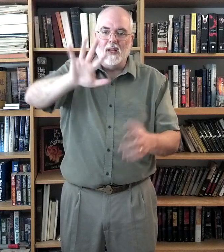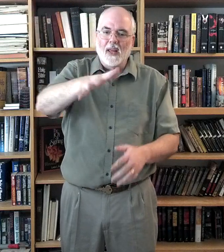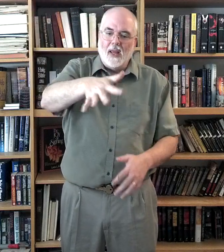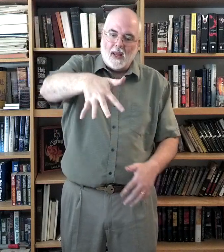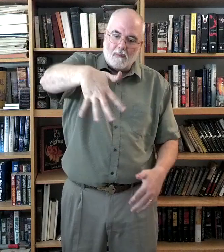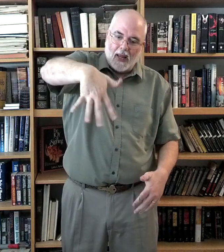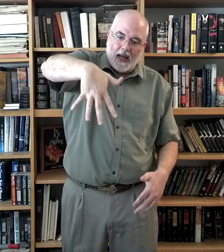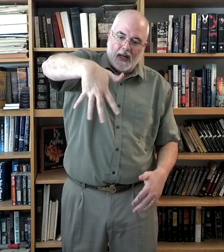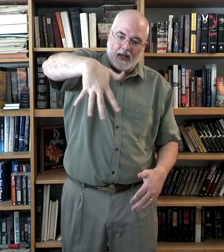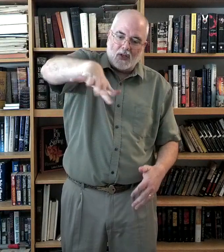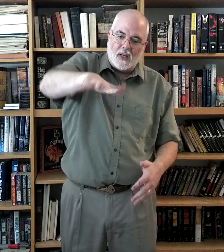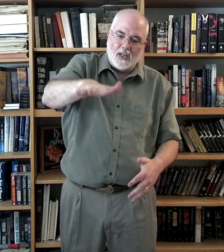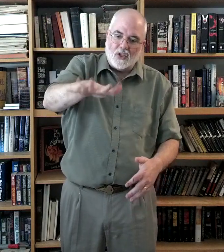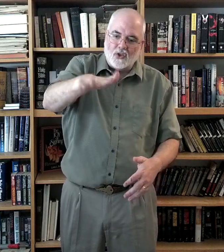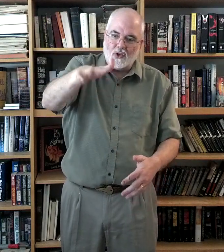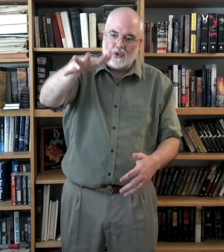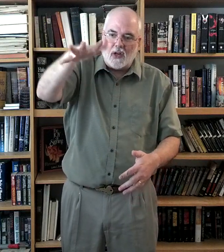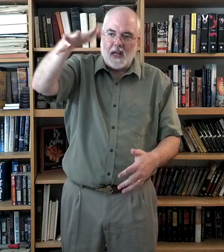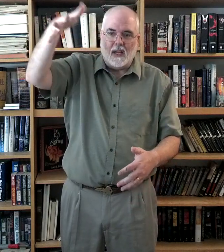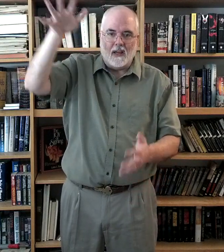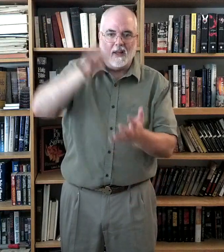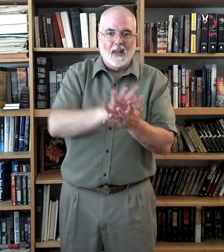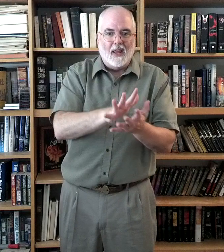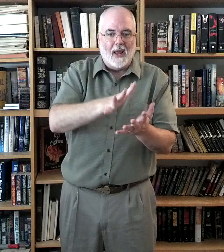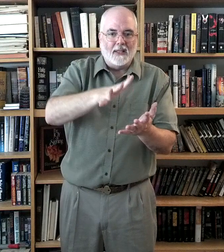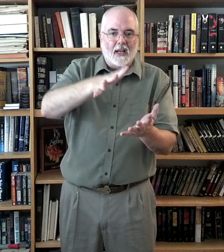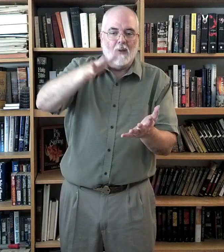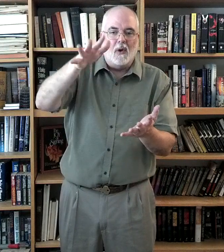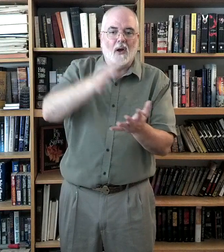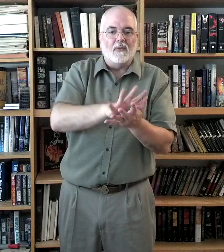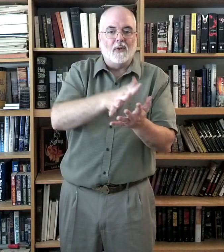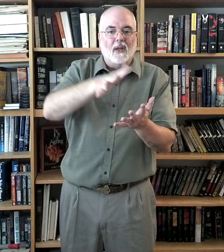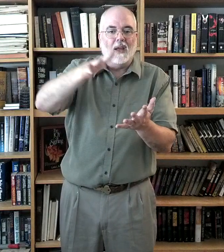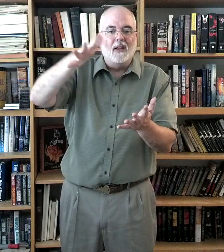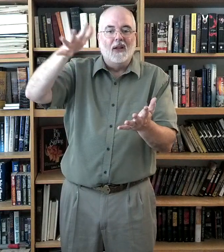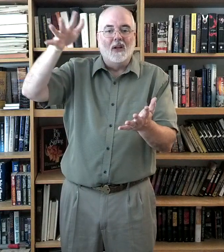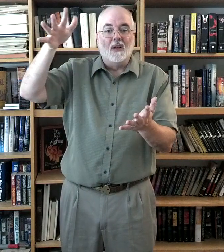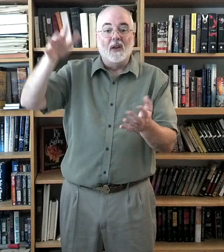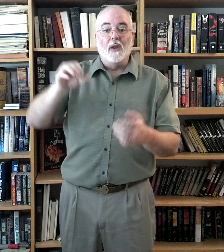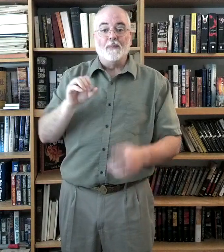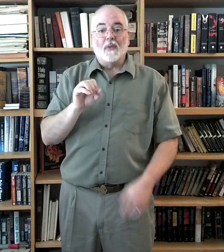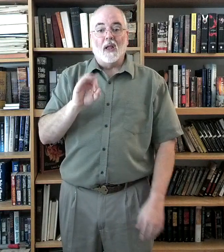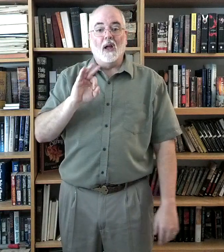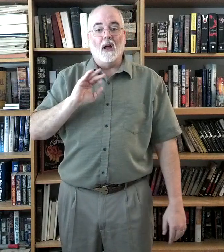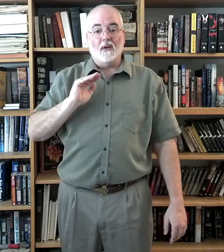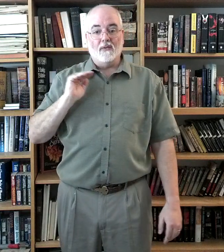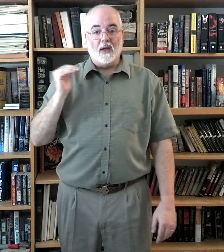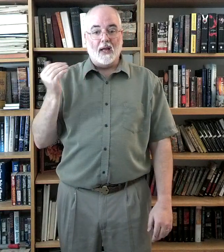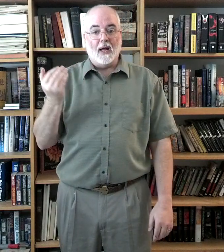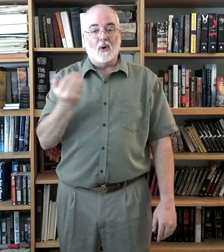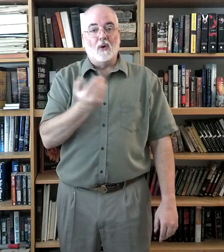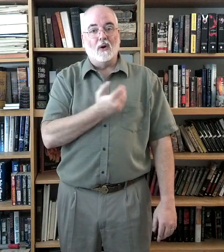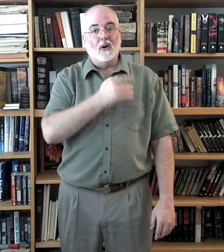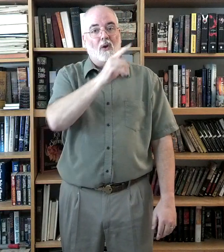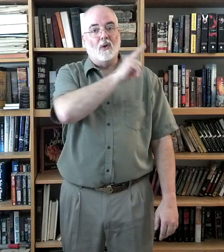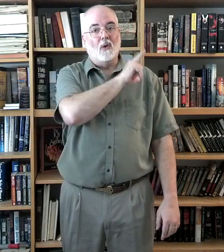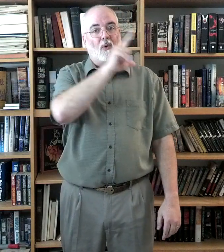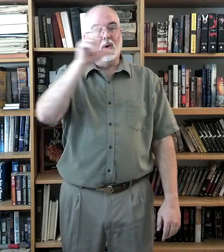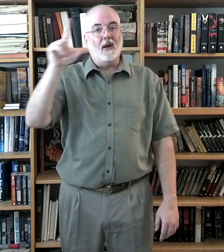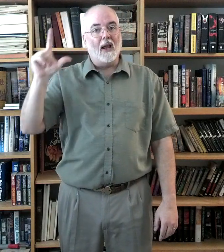And my hand is shaking as I come off. Okay? Of our Lord. And